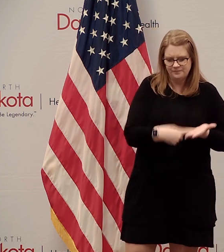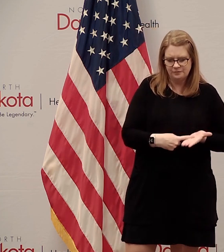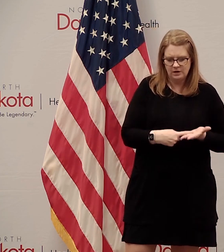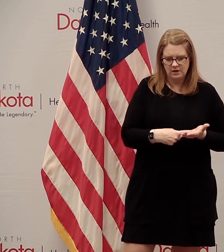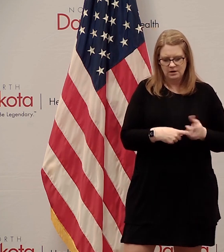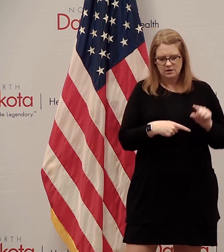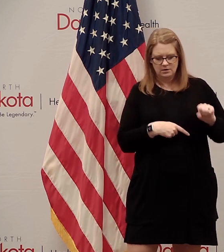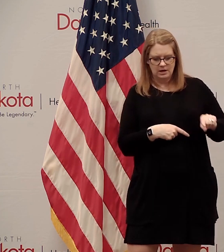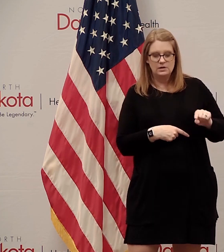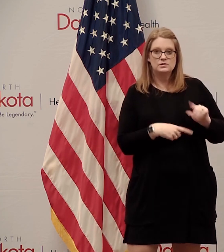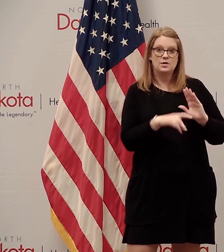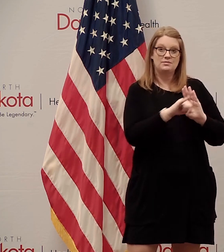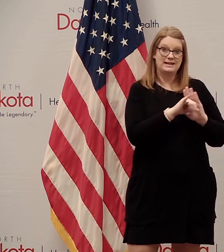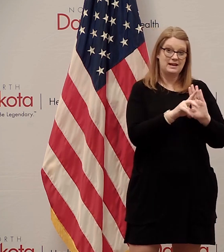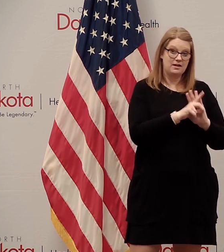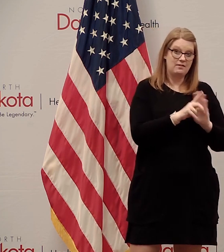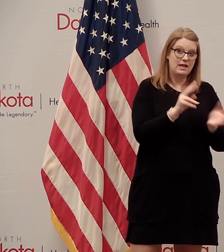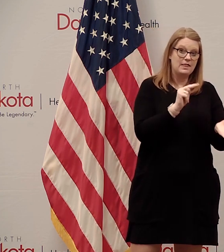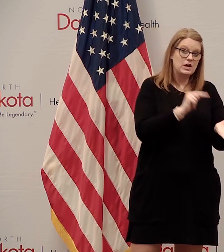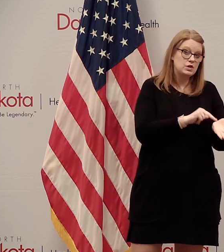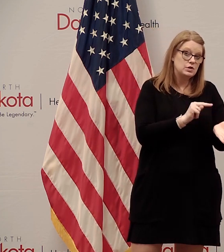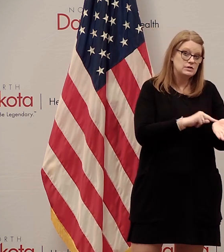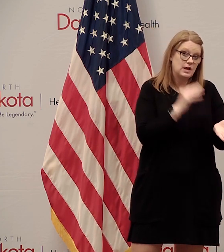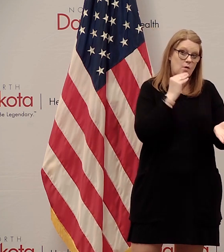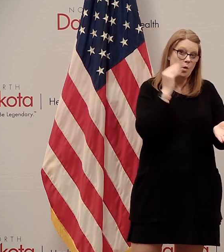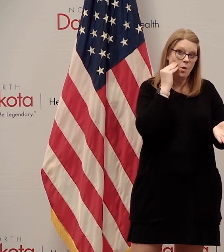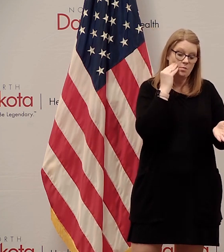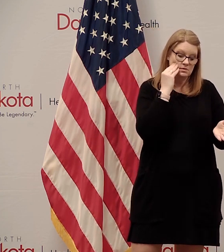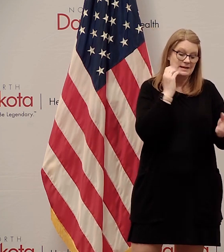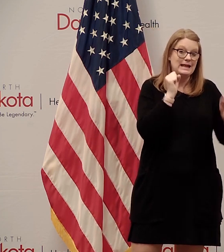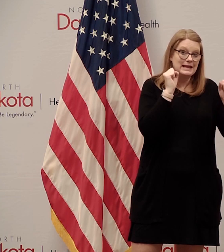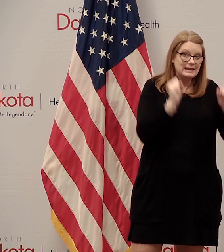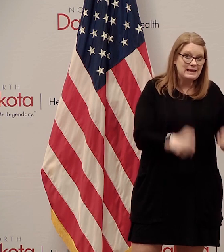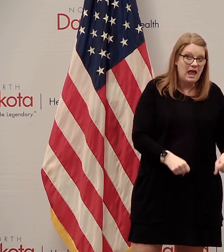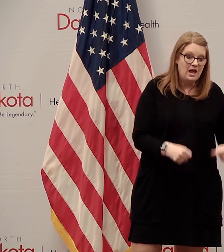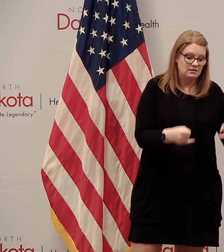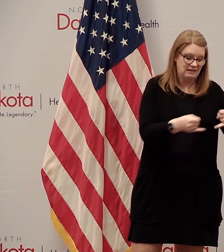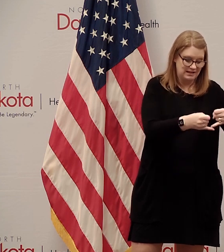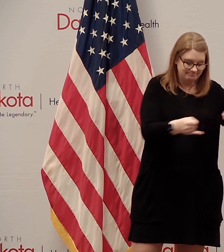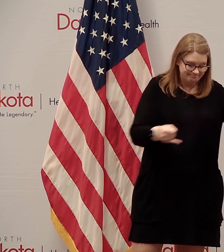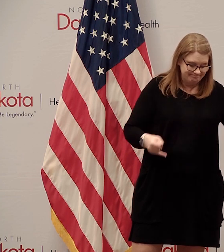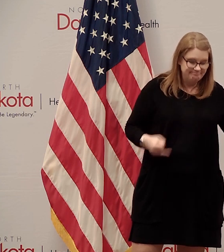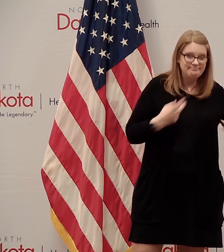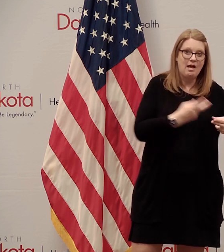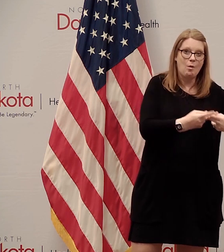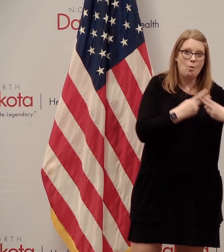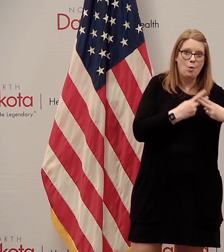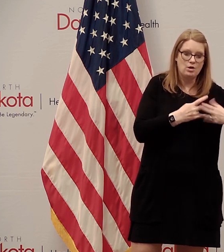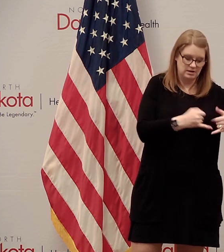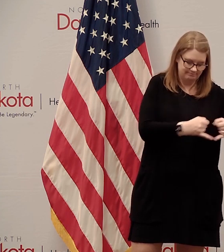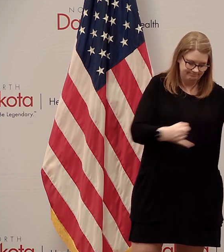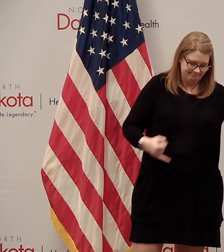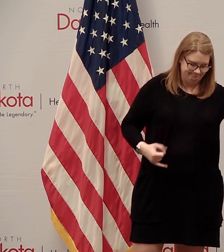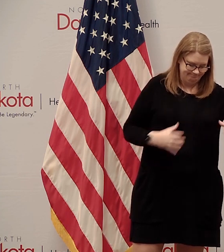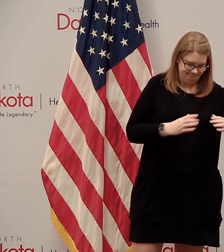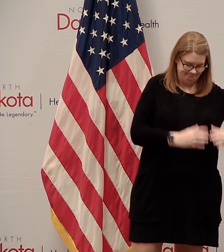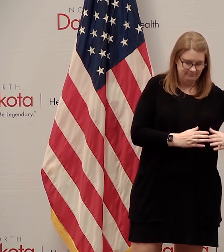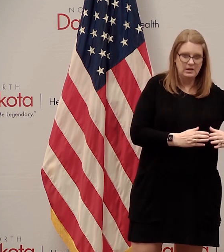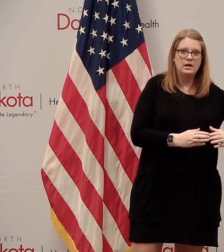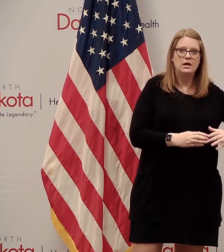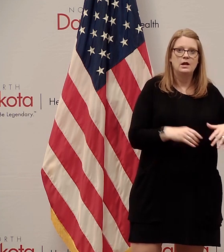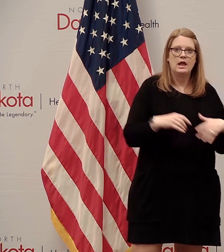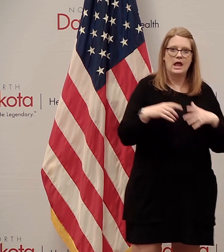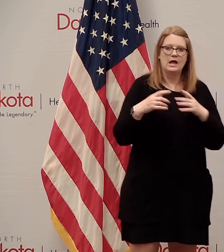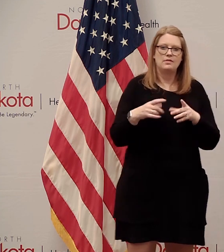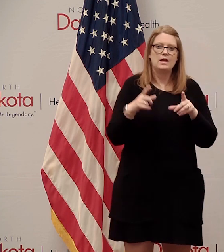nursing homes that can effectively quarantine those residents and cohort staff meaning only